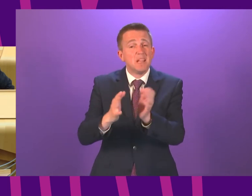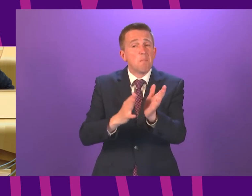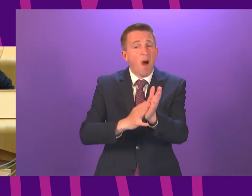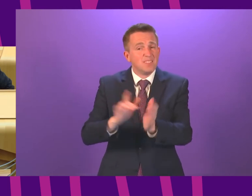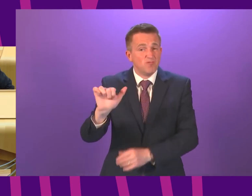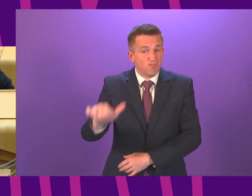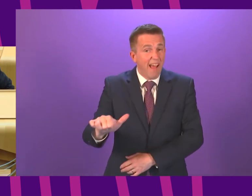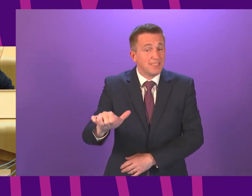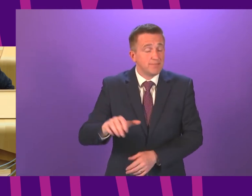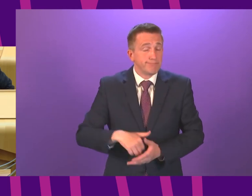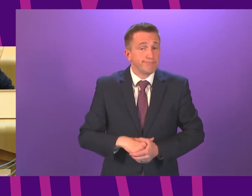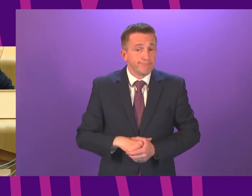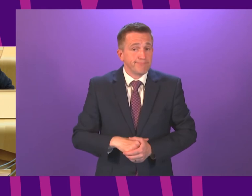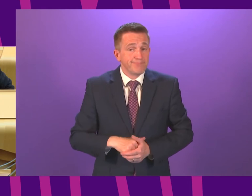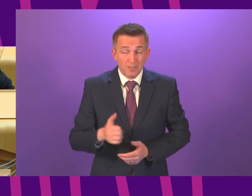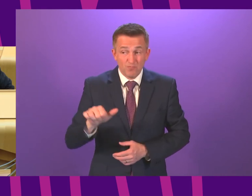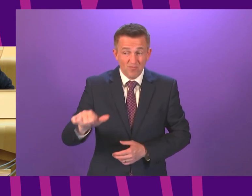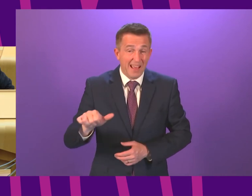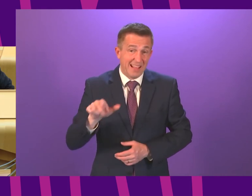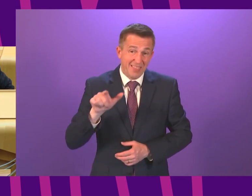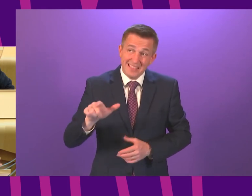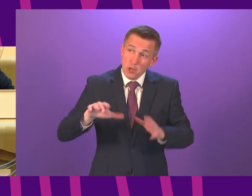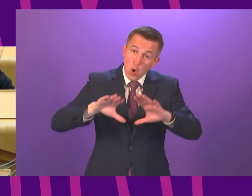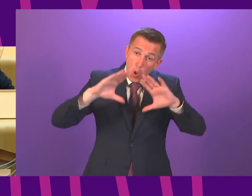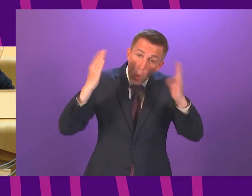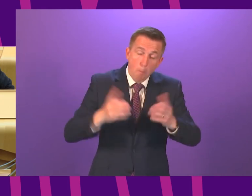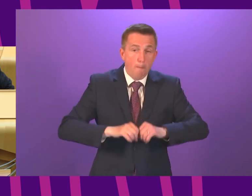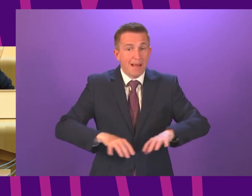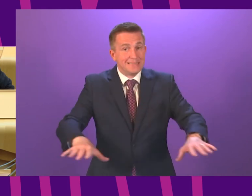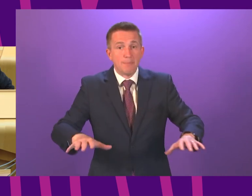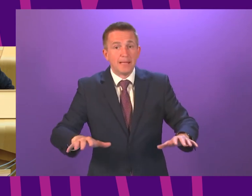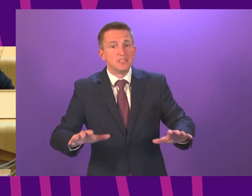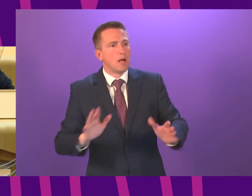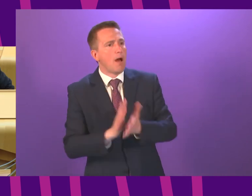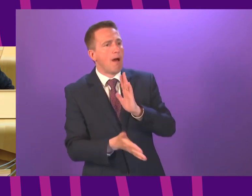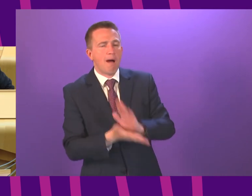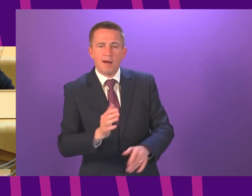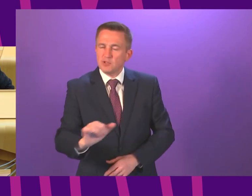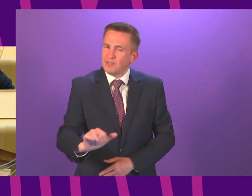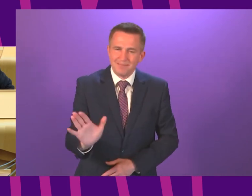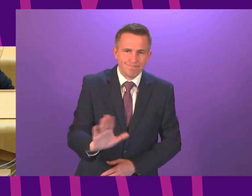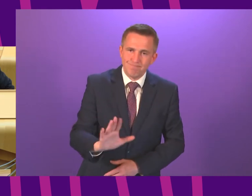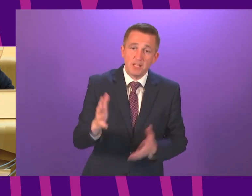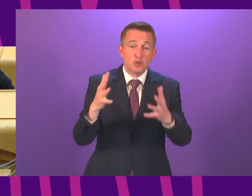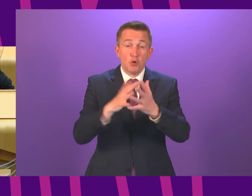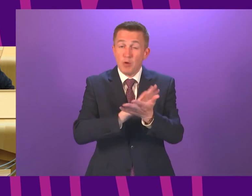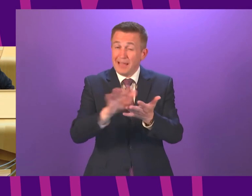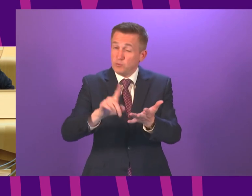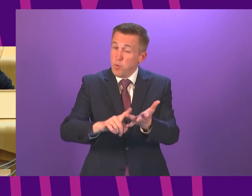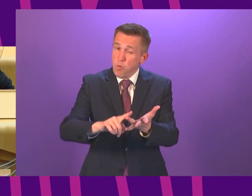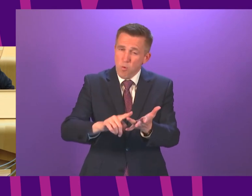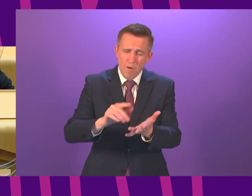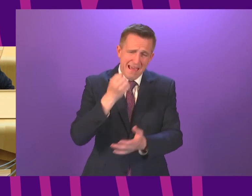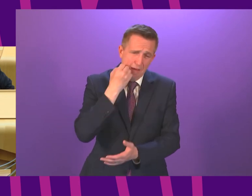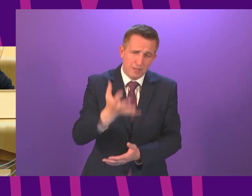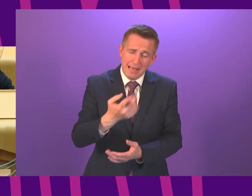to draw attention to the fact that this global pandemic is not over the WHO are at pains almost on a daily basis to